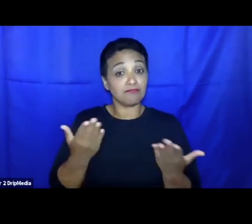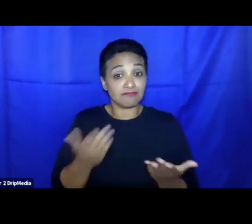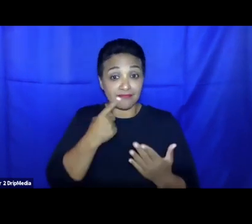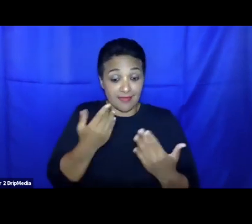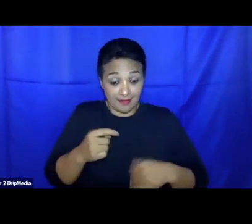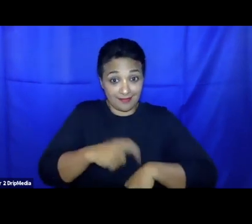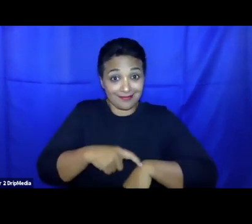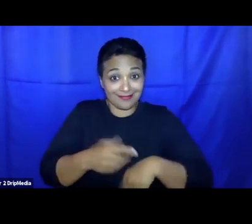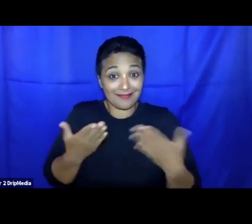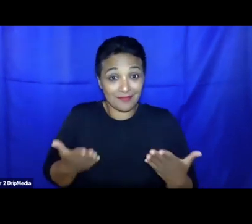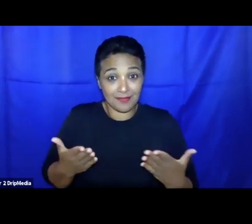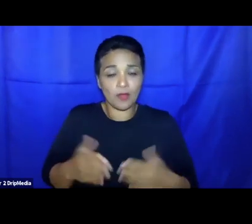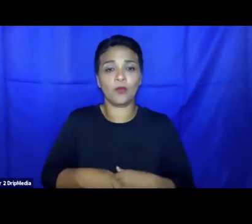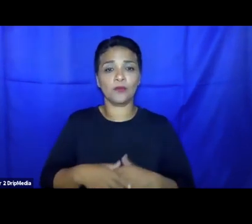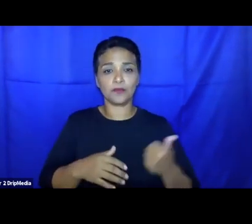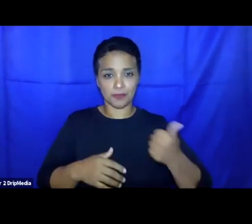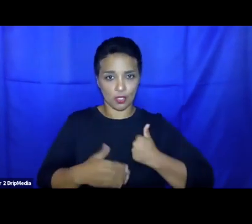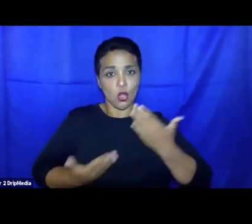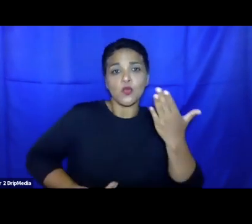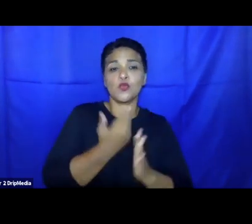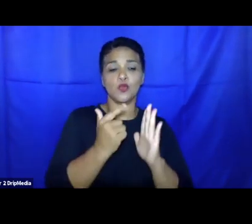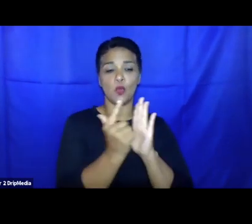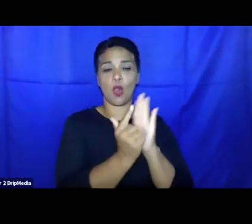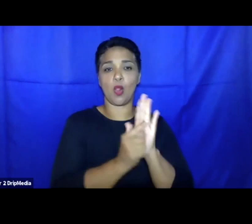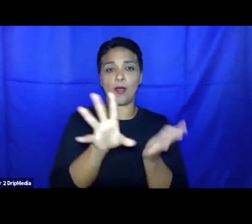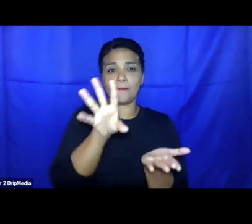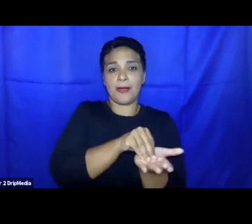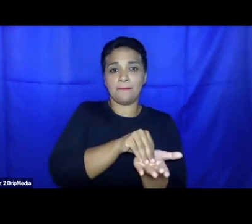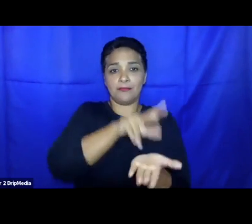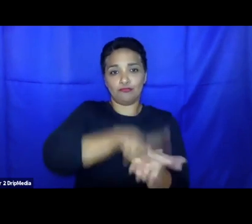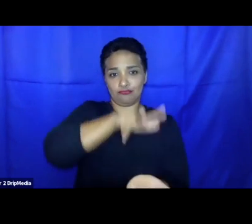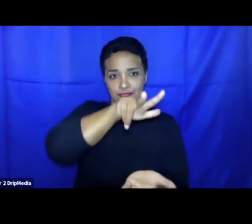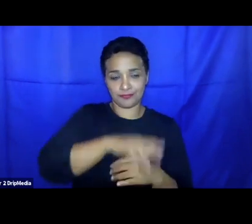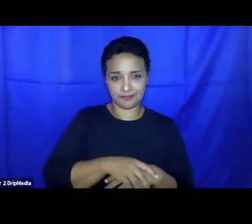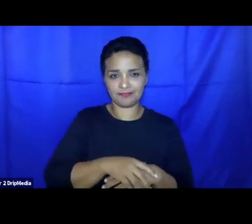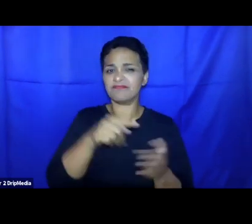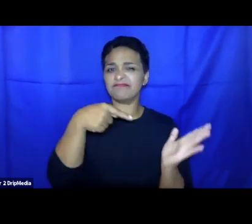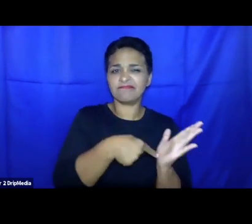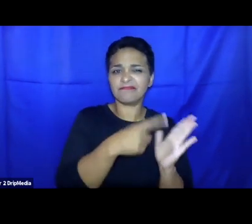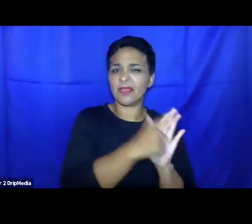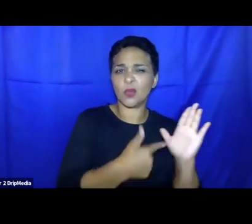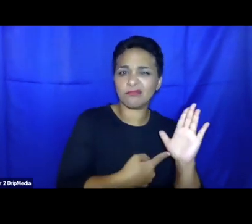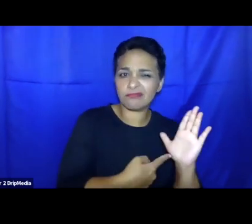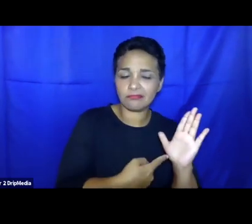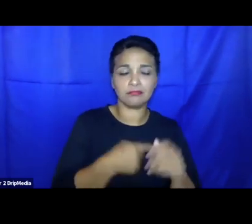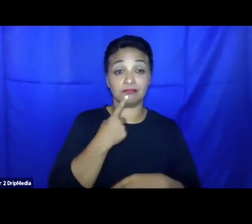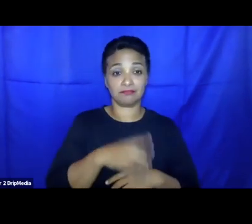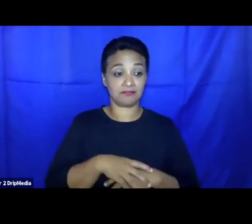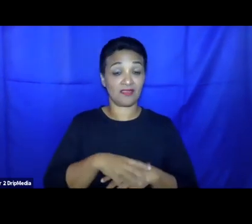adopted a new law by which anybody who passes through one of five countries en route to Canada